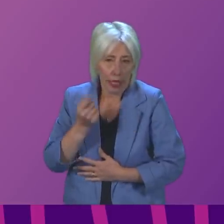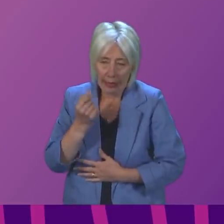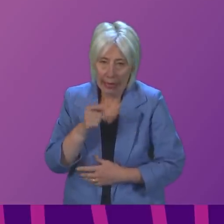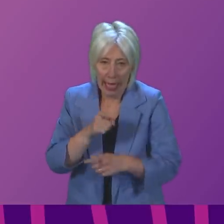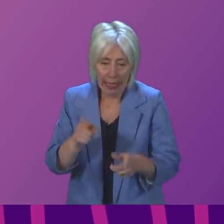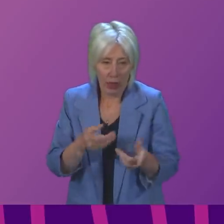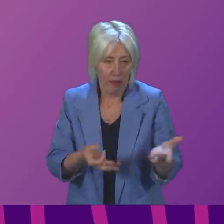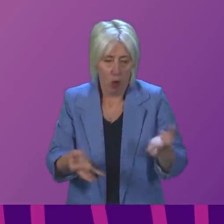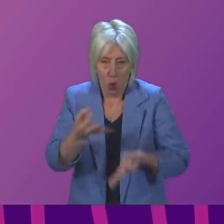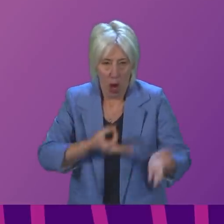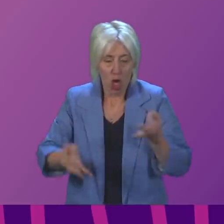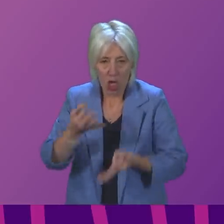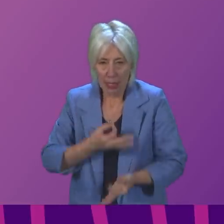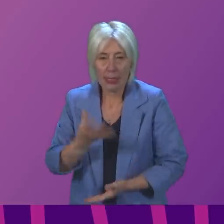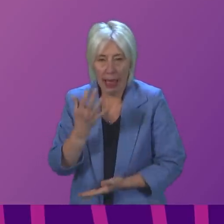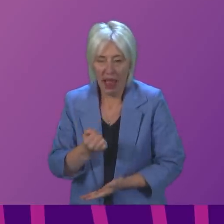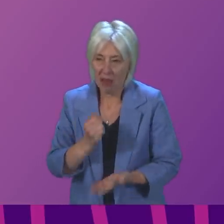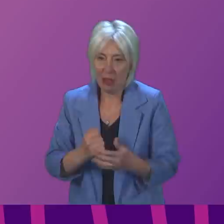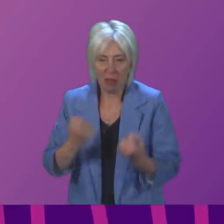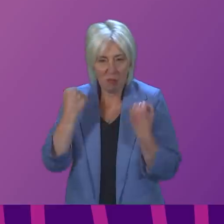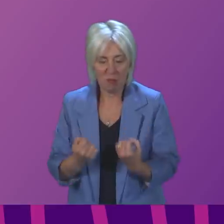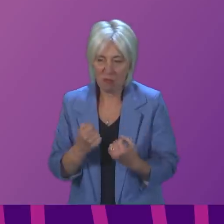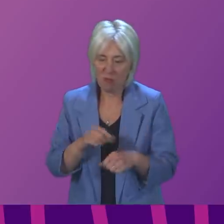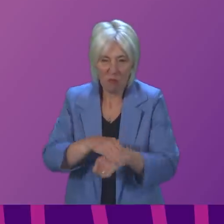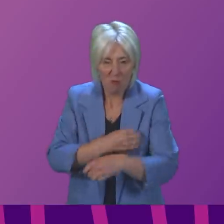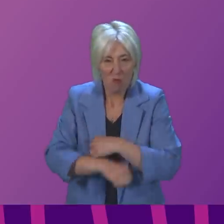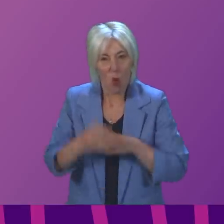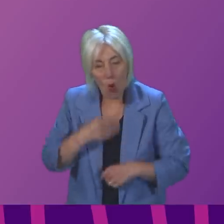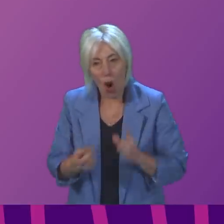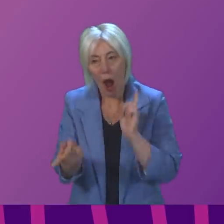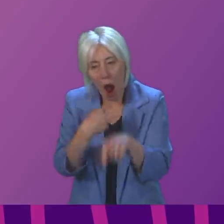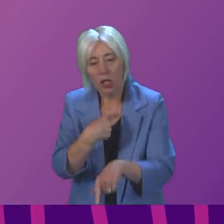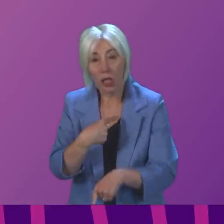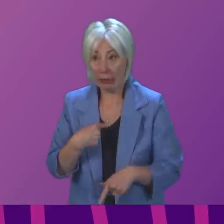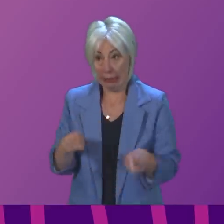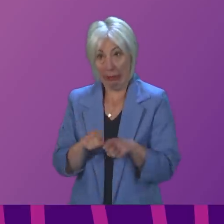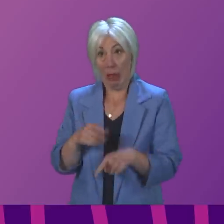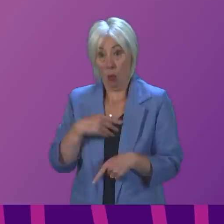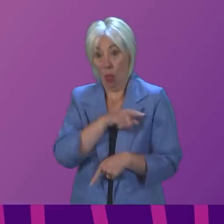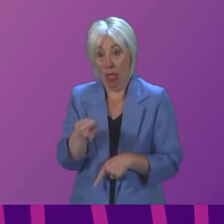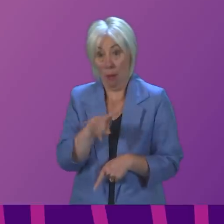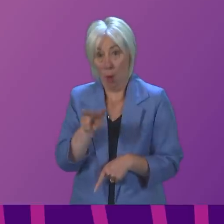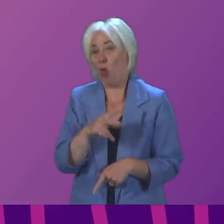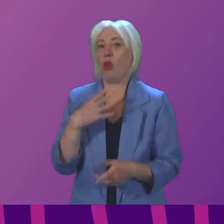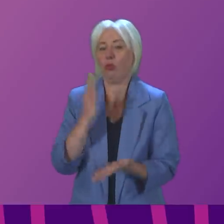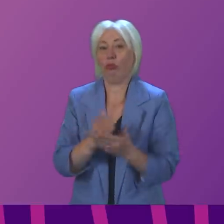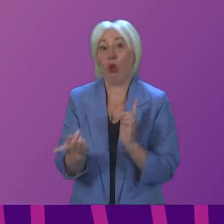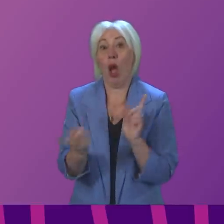questions that they have and their determination to get answers. I want to get them the answers to questions they have, and in their position,